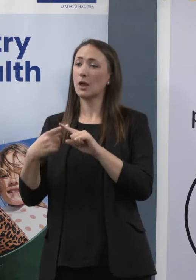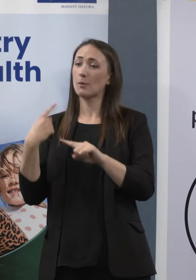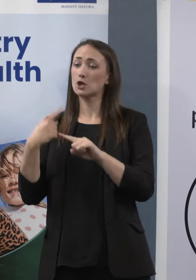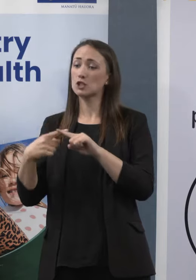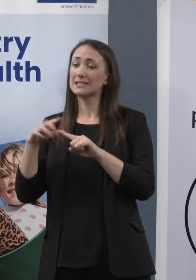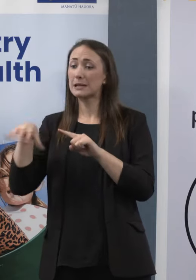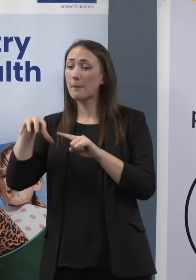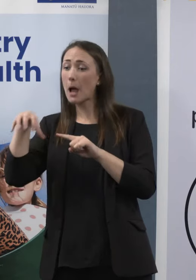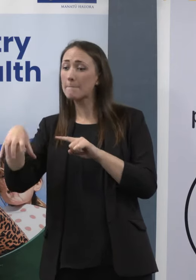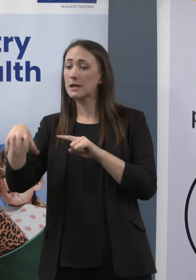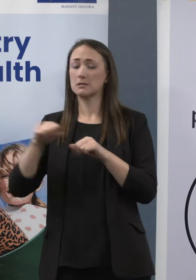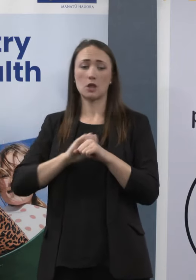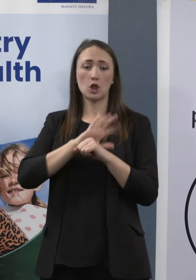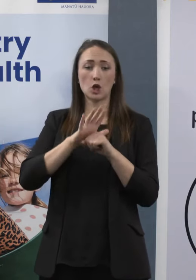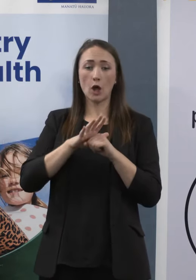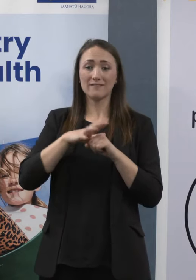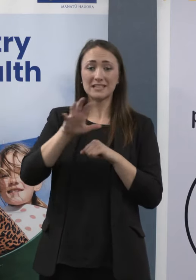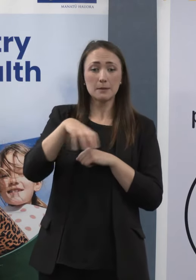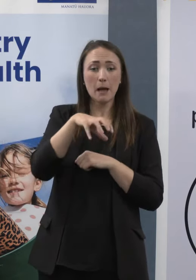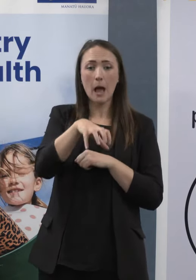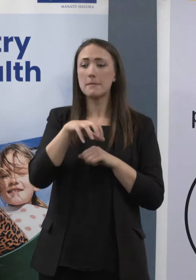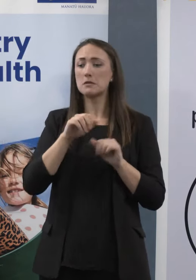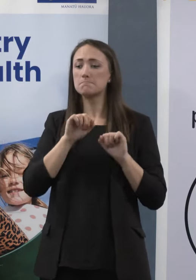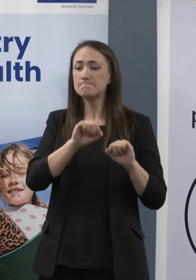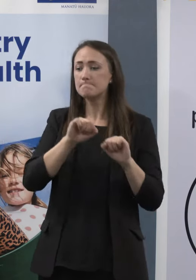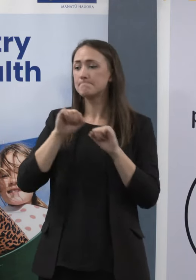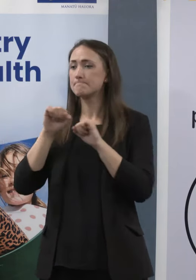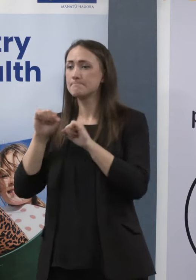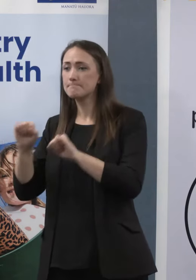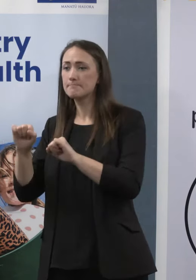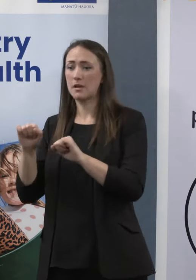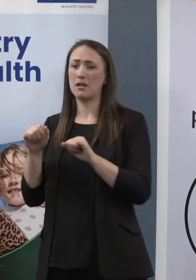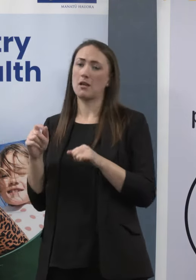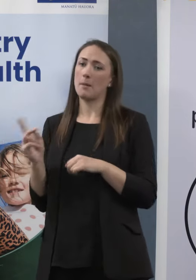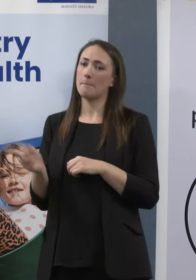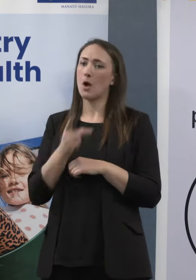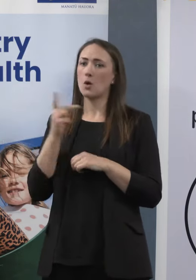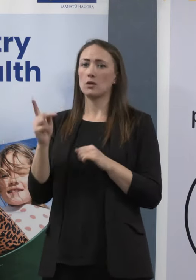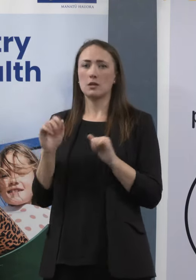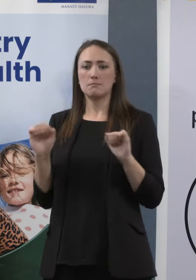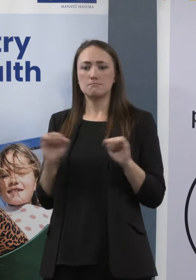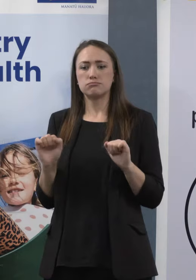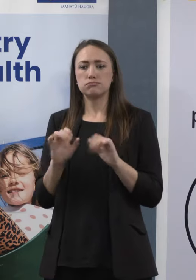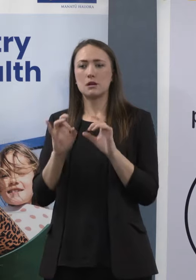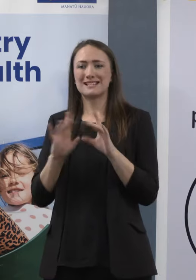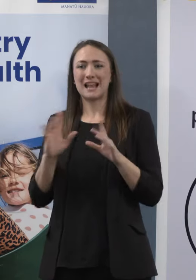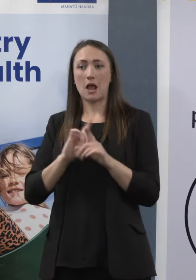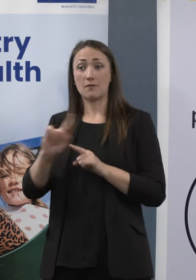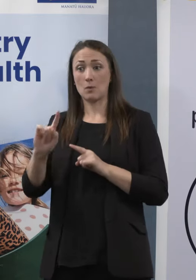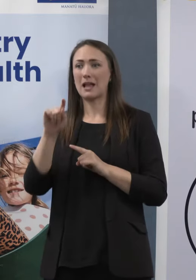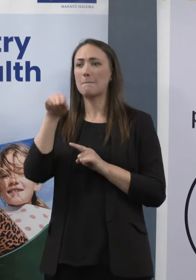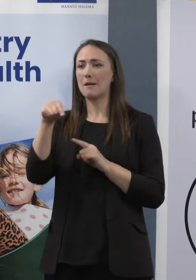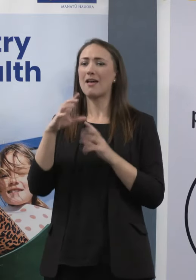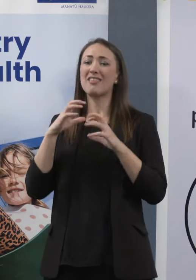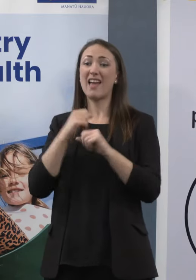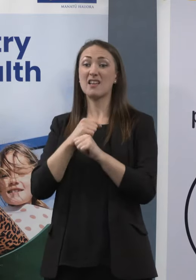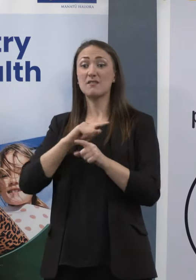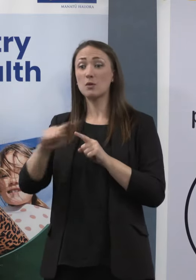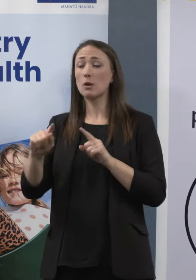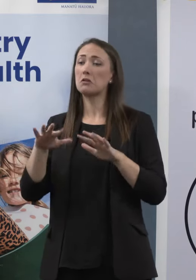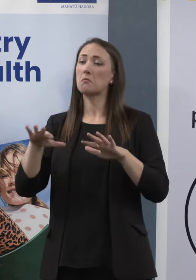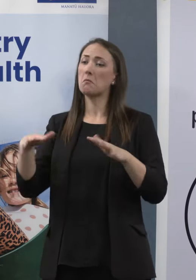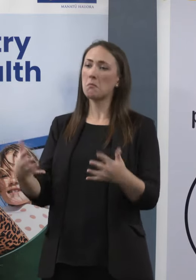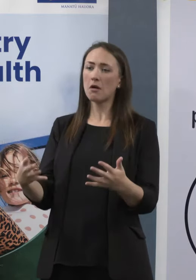ICU. That had a really, a lot of pressure earlier in that week, but it had eased off again later in the week and things were more manageable.